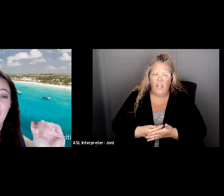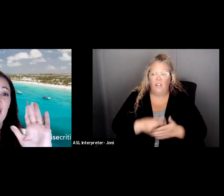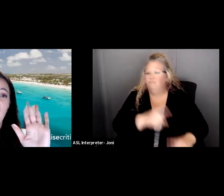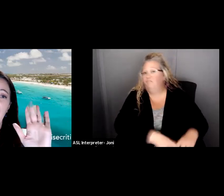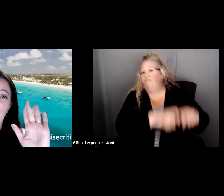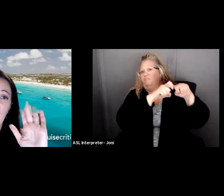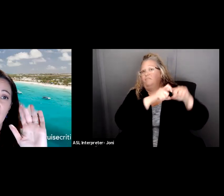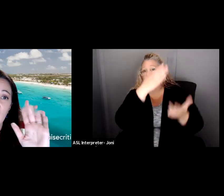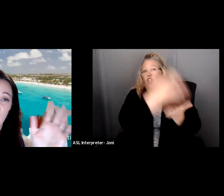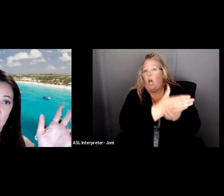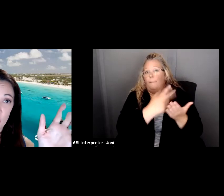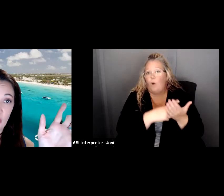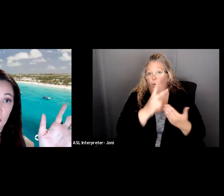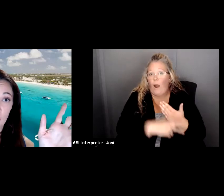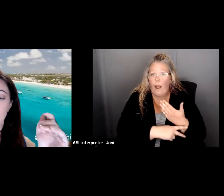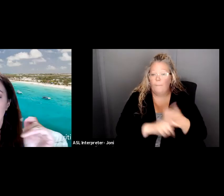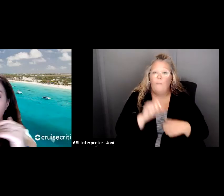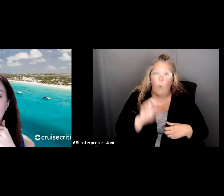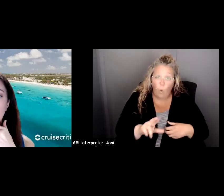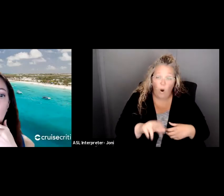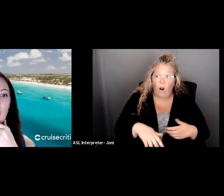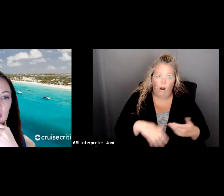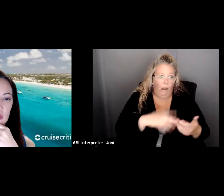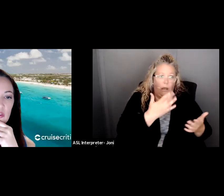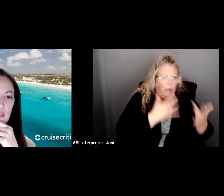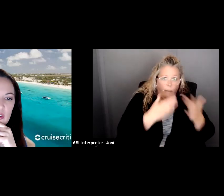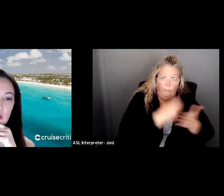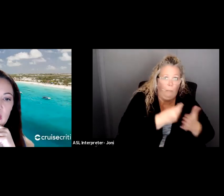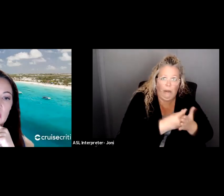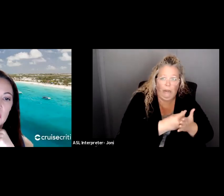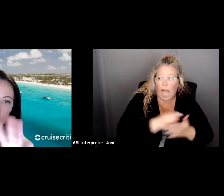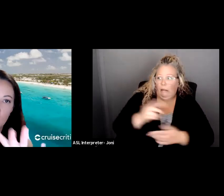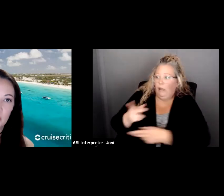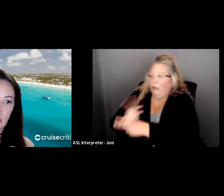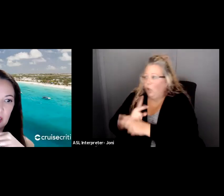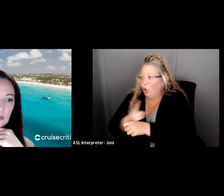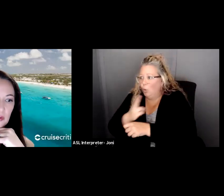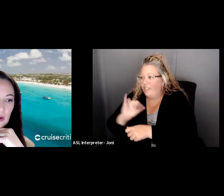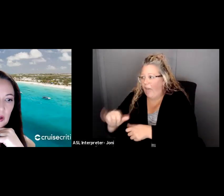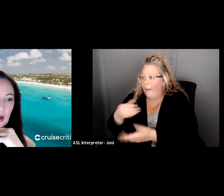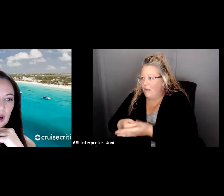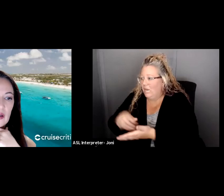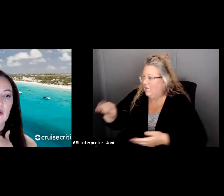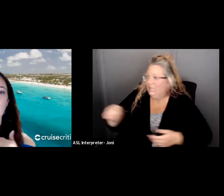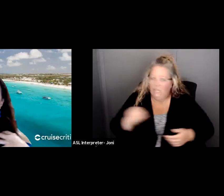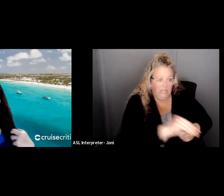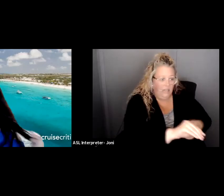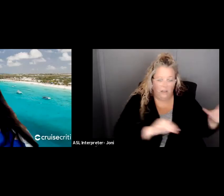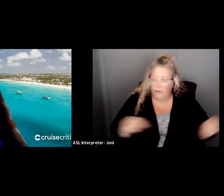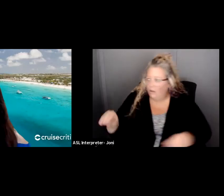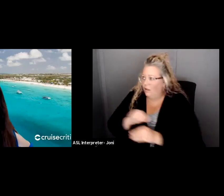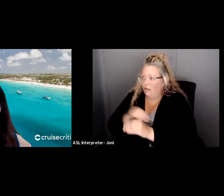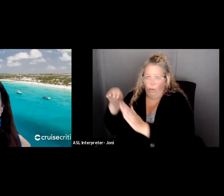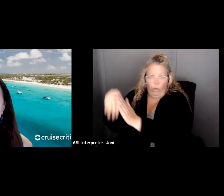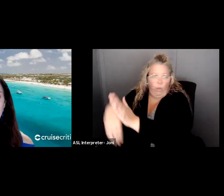Paul and it causes problems. So this is just good, good planning. All right, next